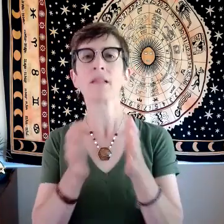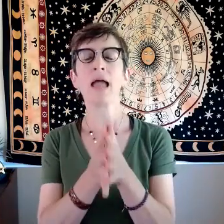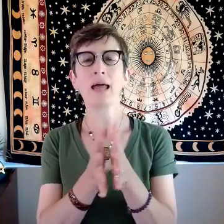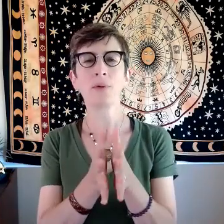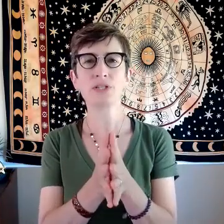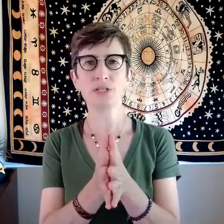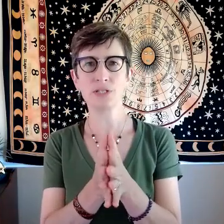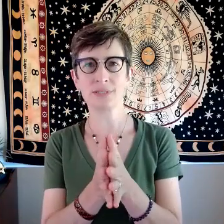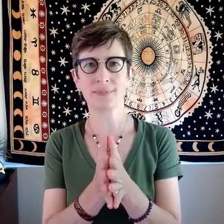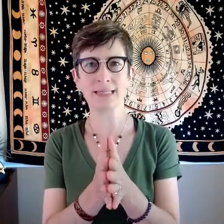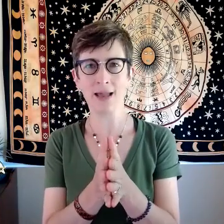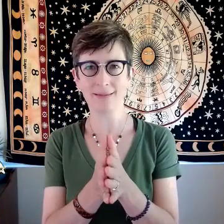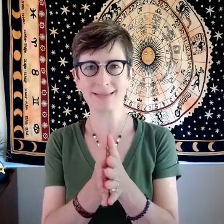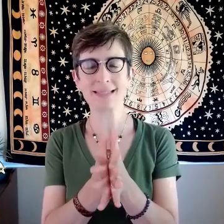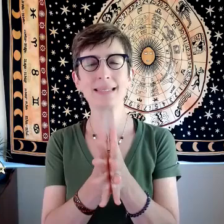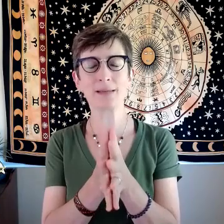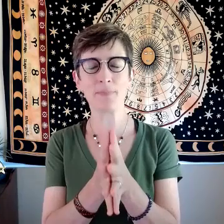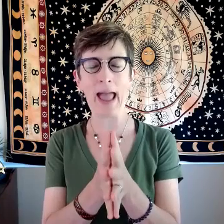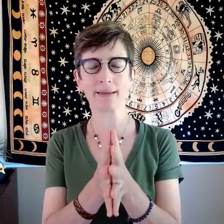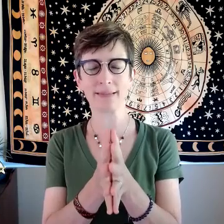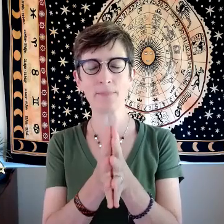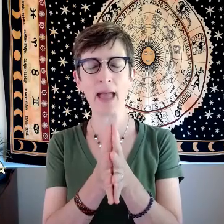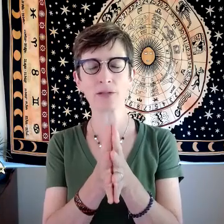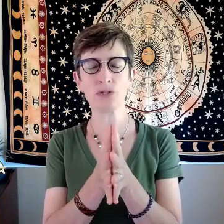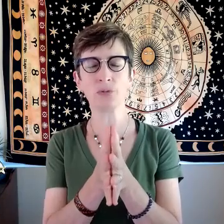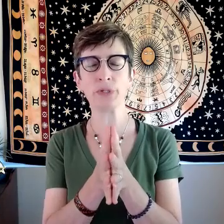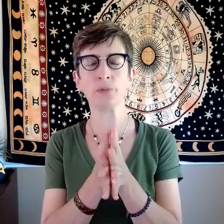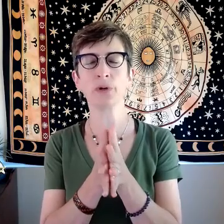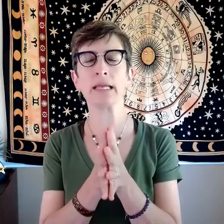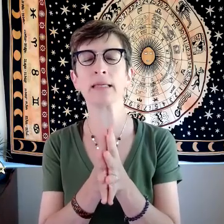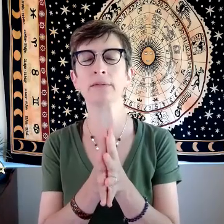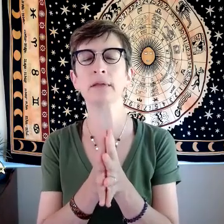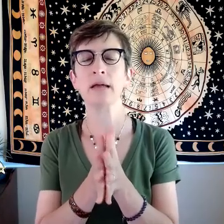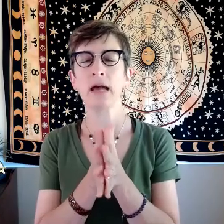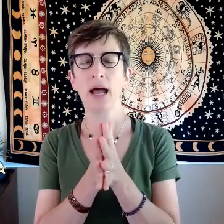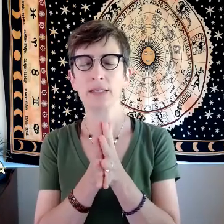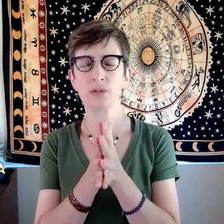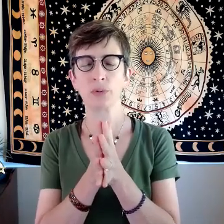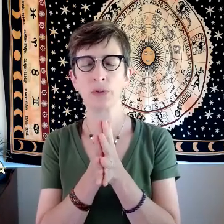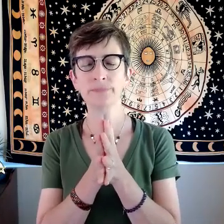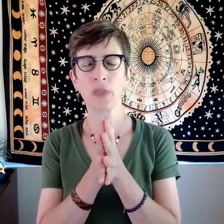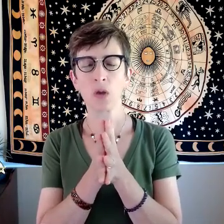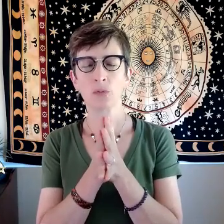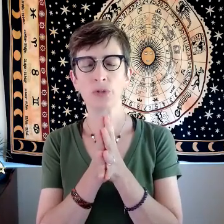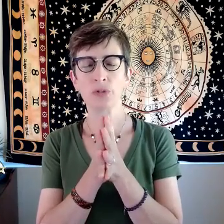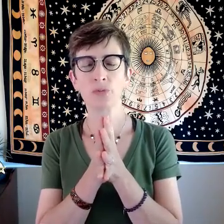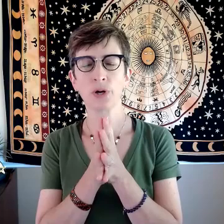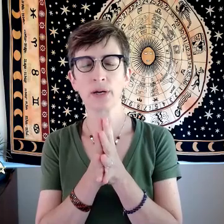i want you to do something else let's think back think back to when you were in high school when you were